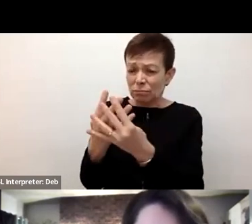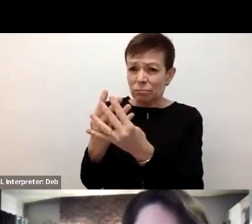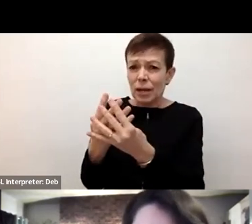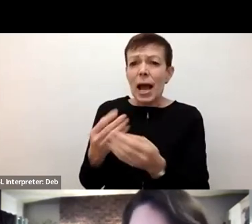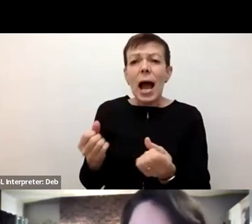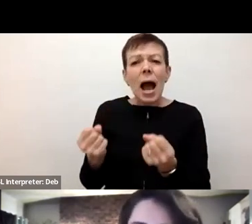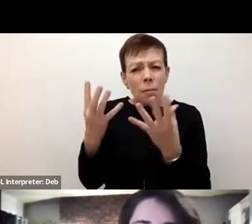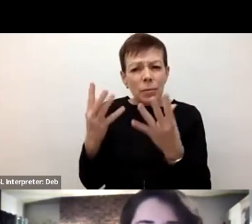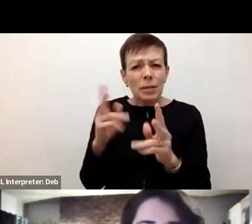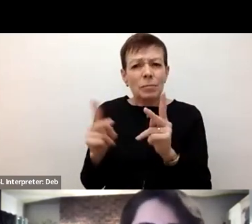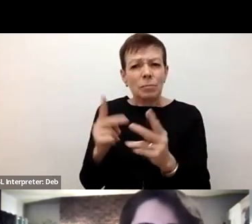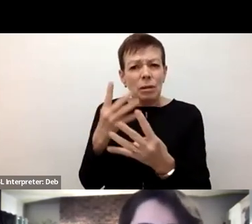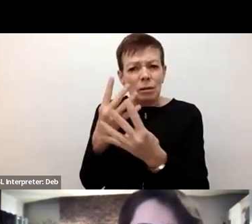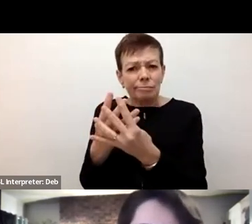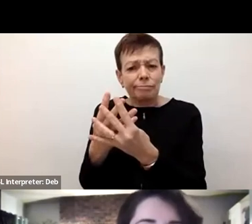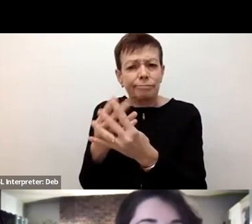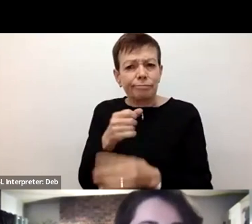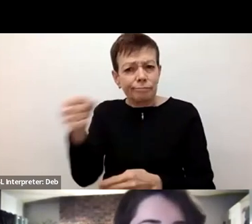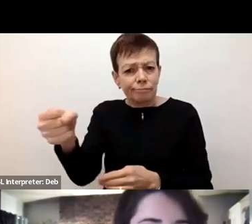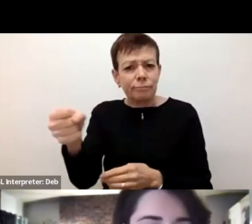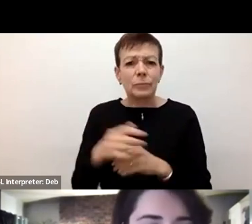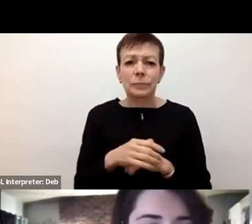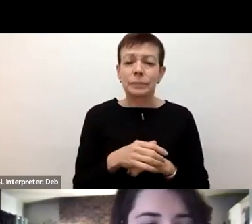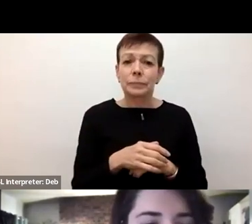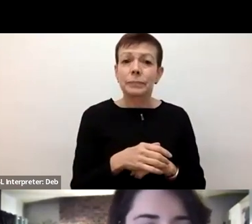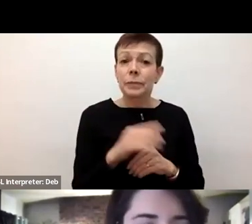detained? Hannah, I'll leave these questions with you.